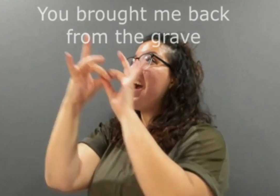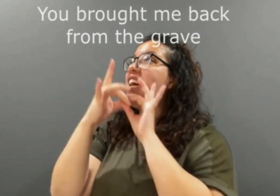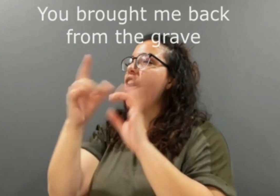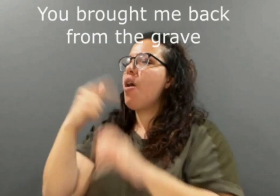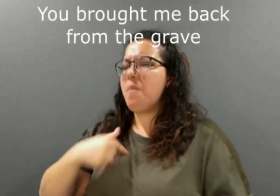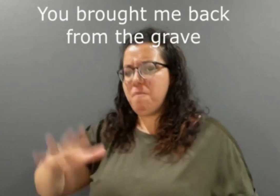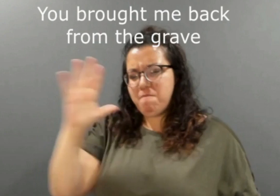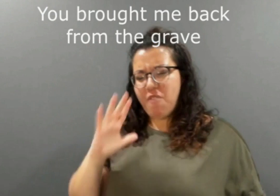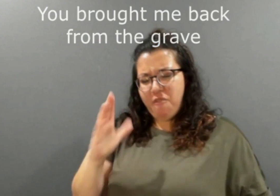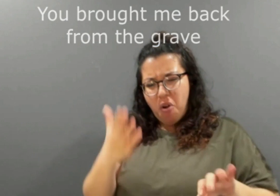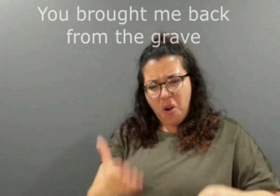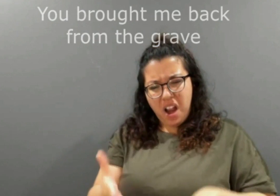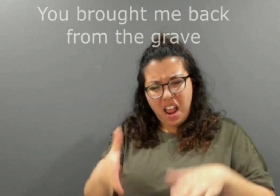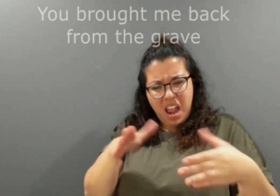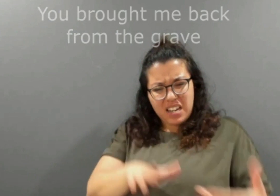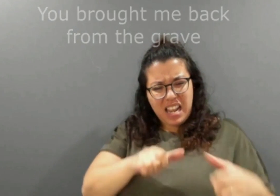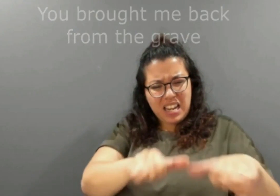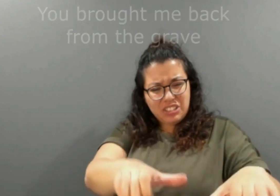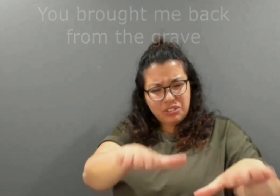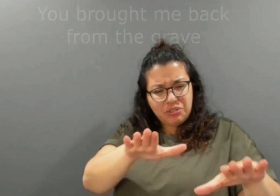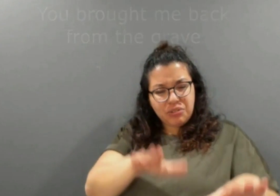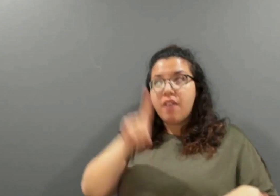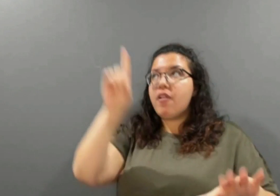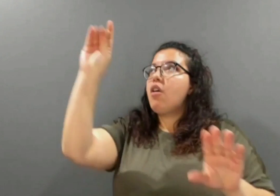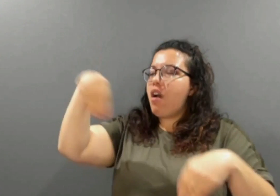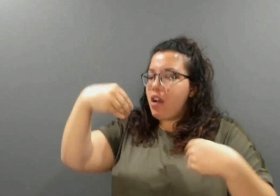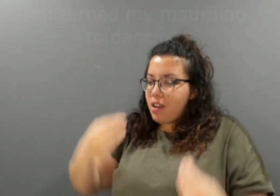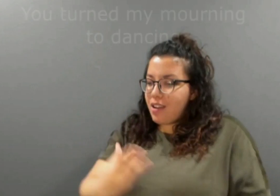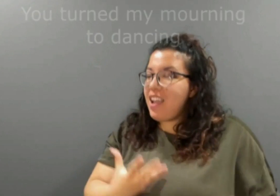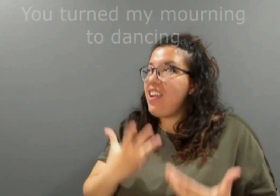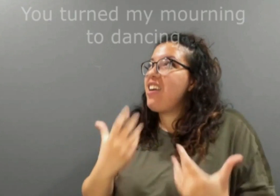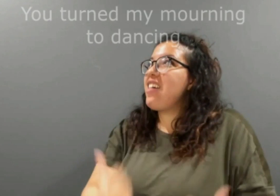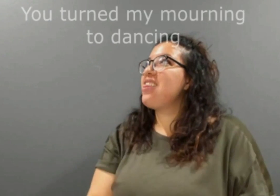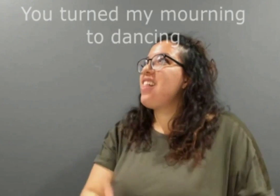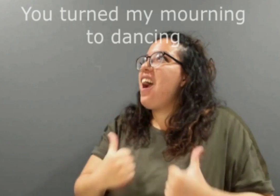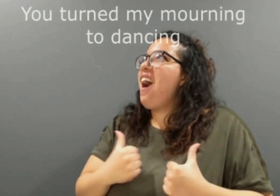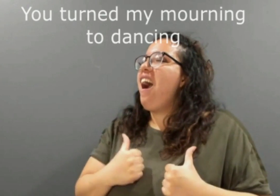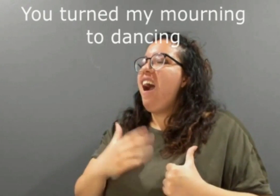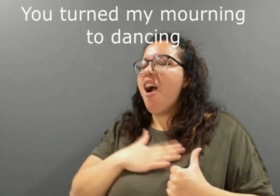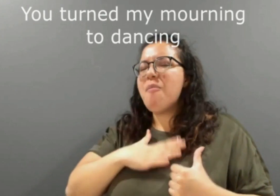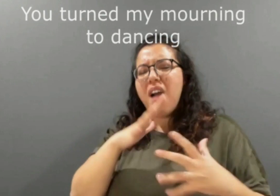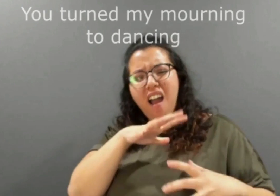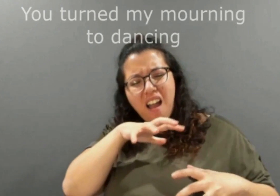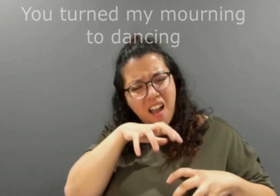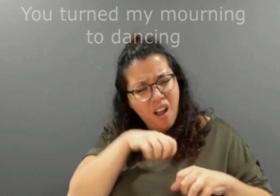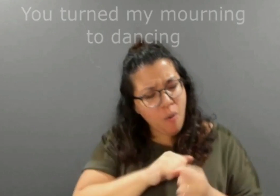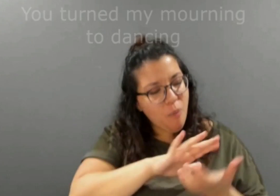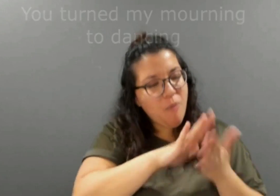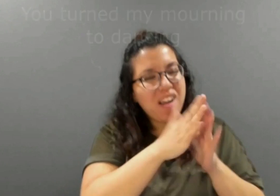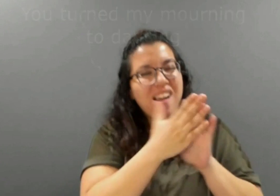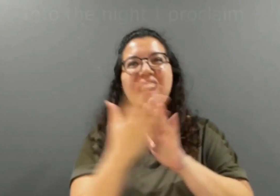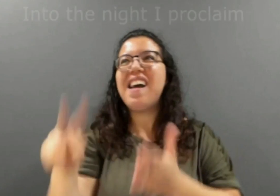You turned my mourning to the sea Into the night I proclaim